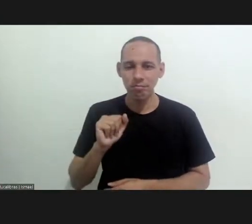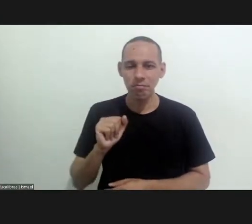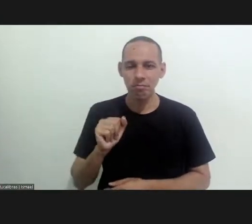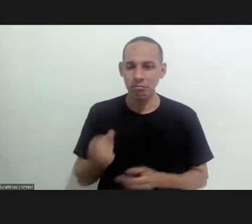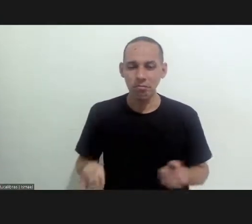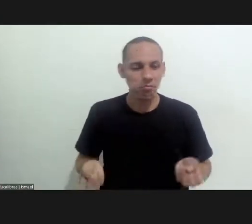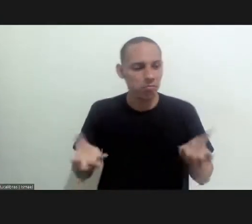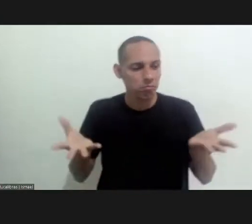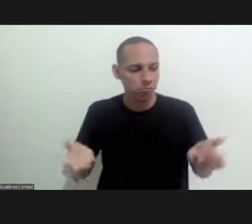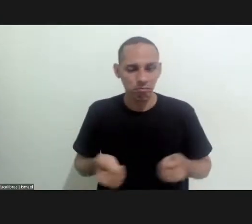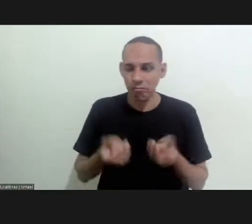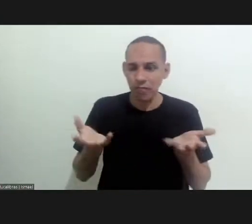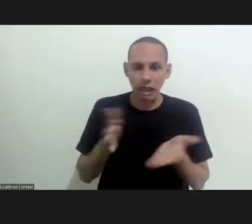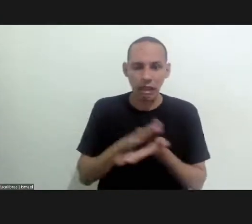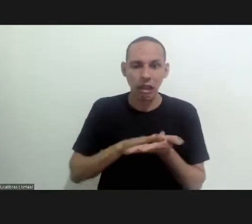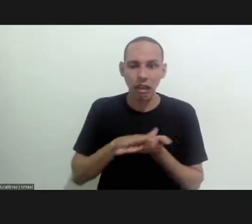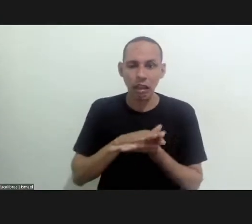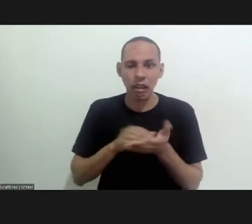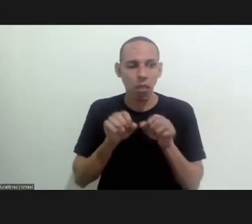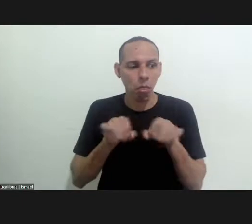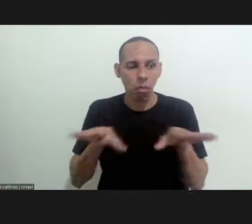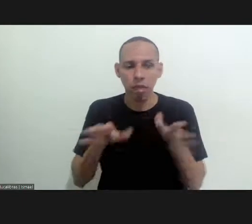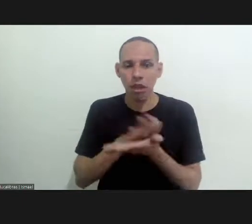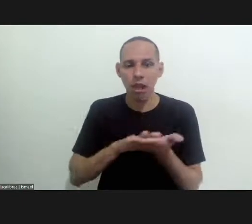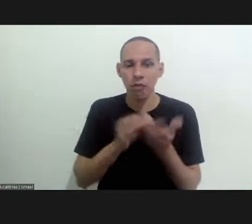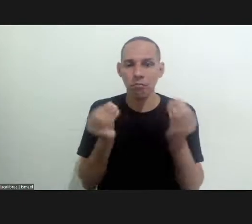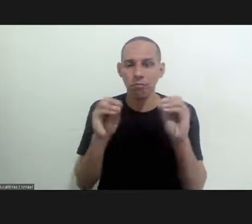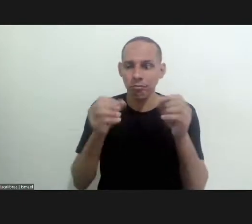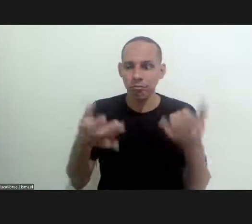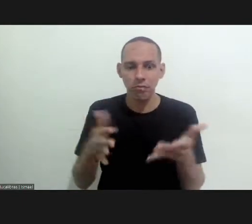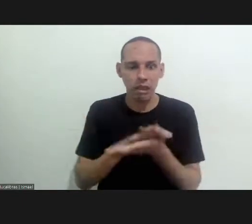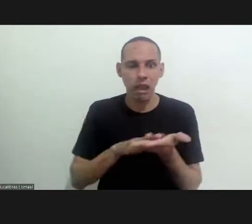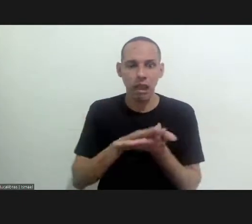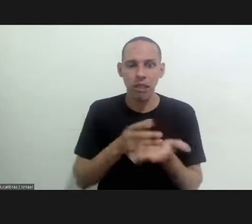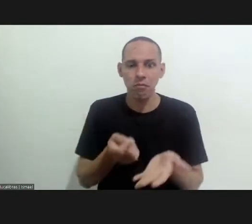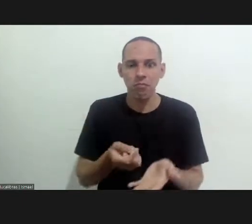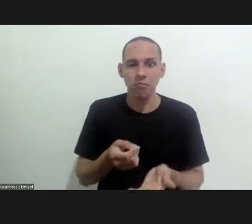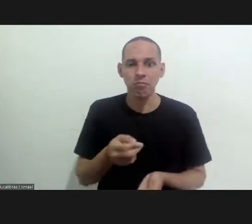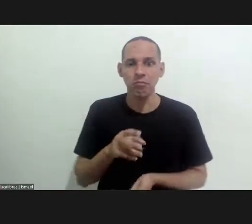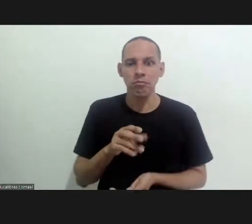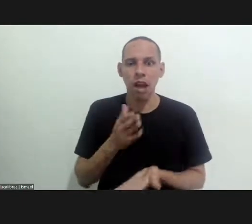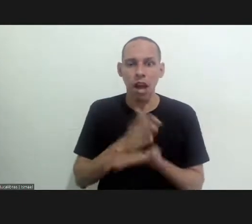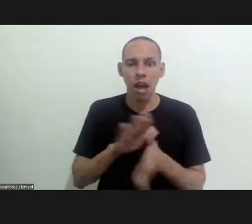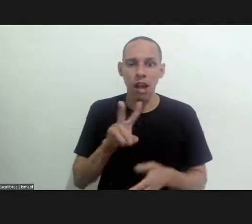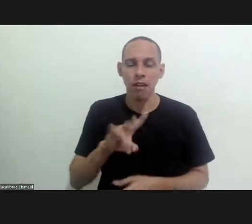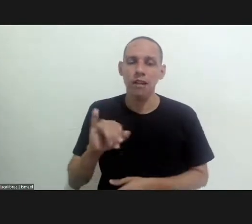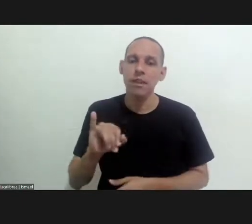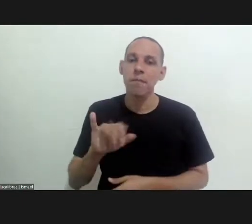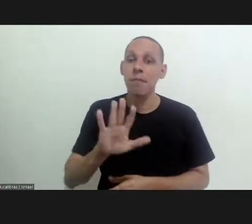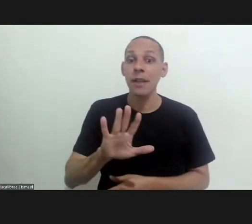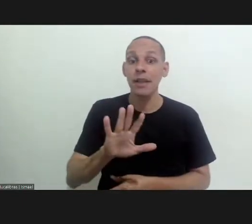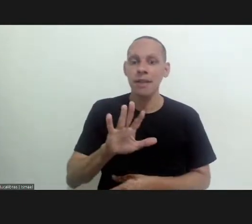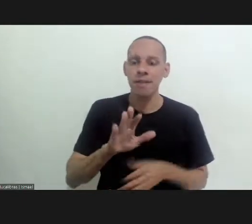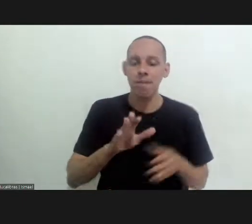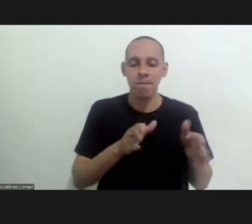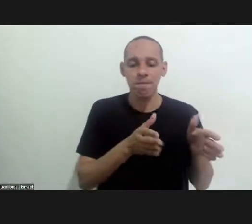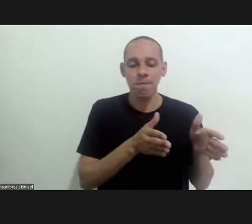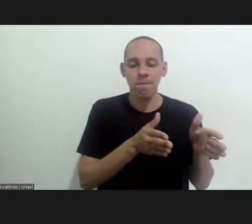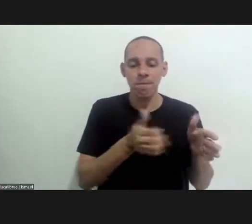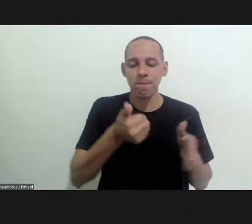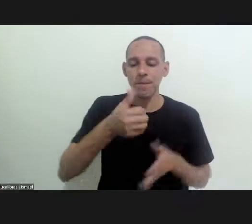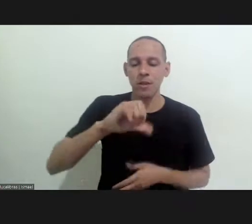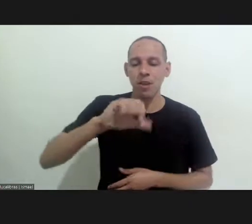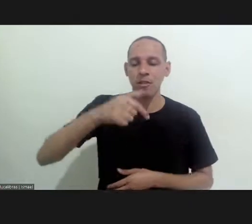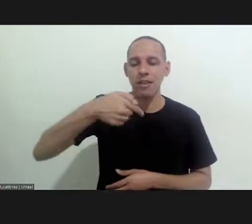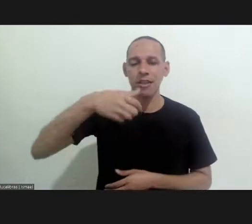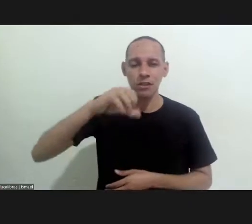when a journal doesn't publish anything it is basically let's say bankrupt or going broke then